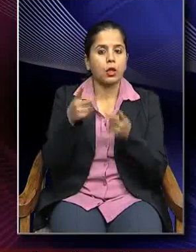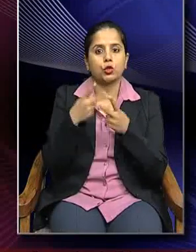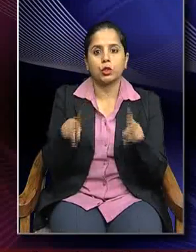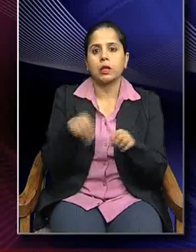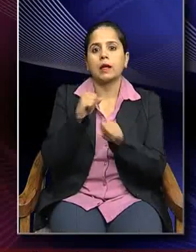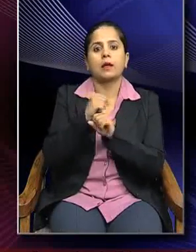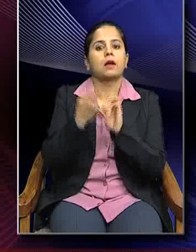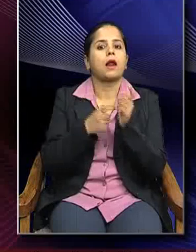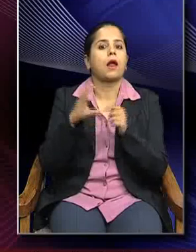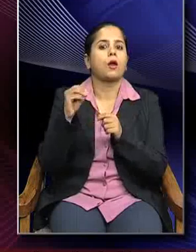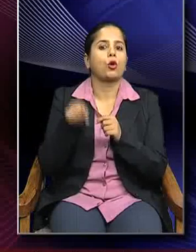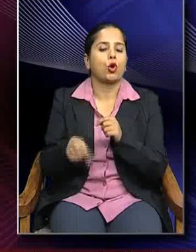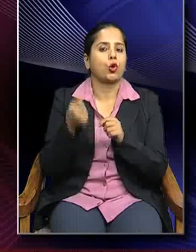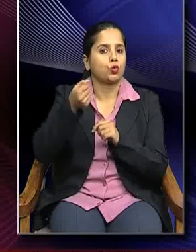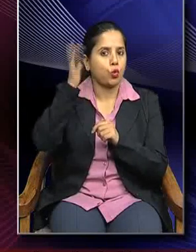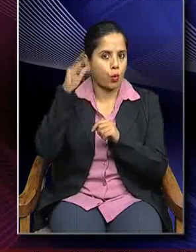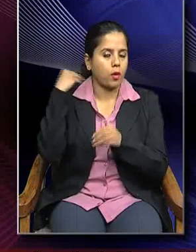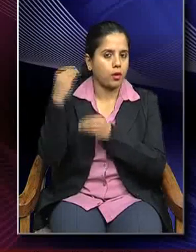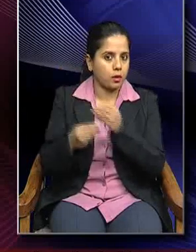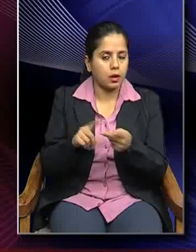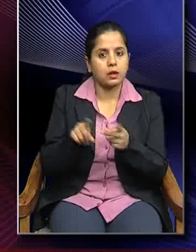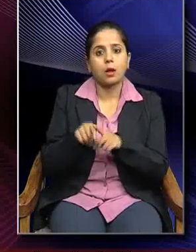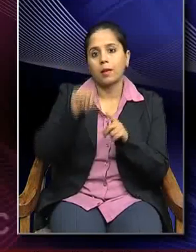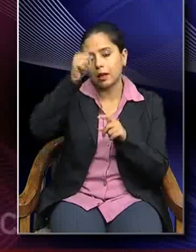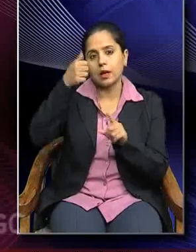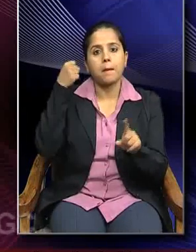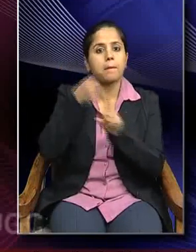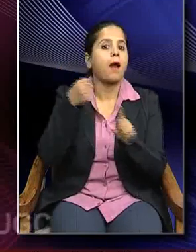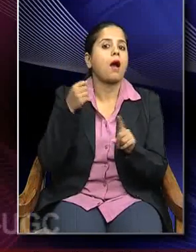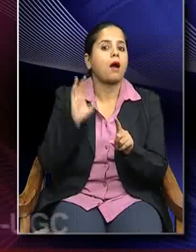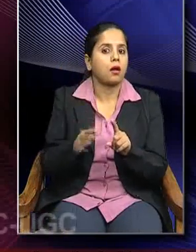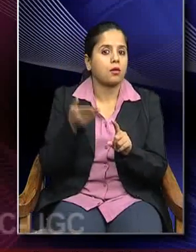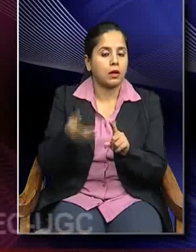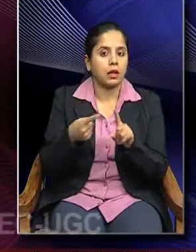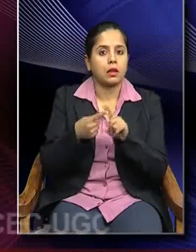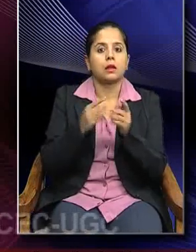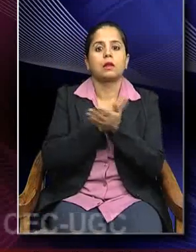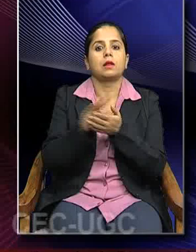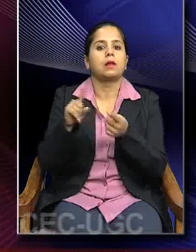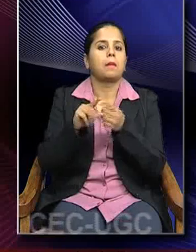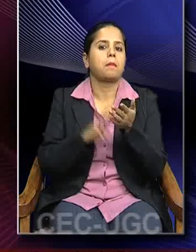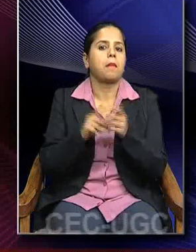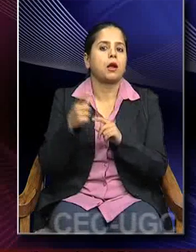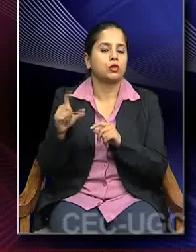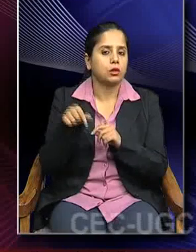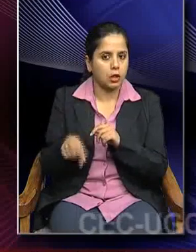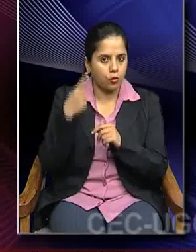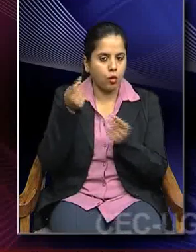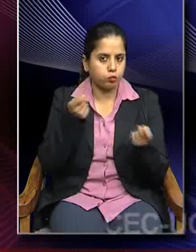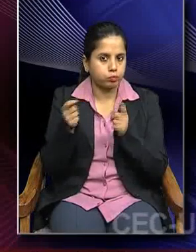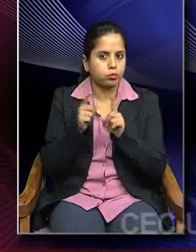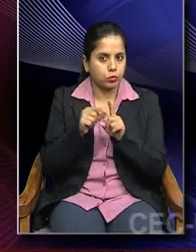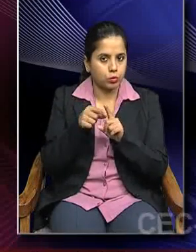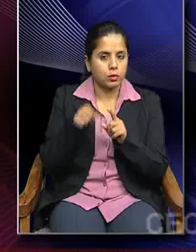-Roman tradition. There is also Indian impact in terms of thematic treatment of the